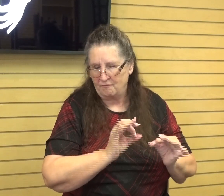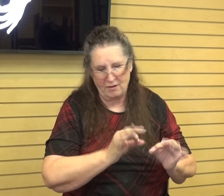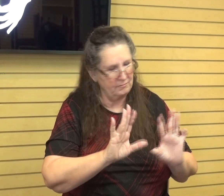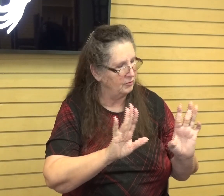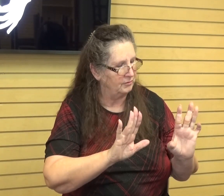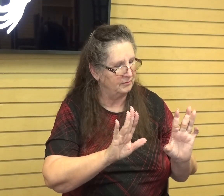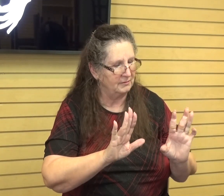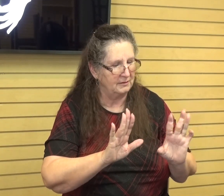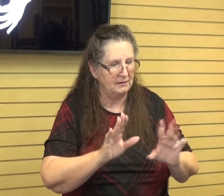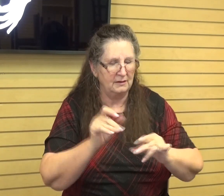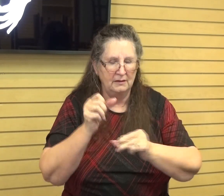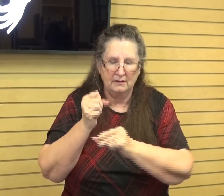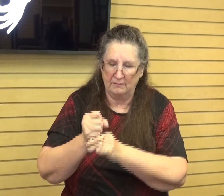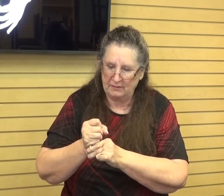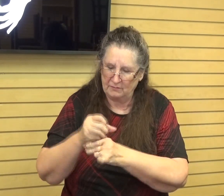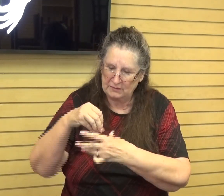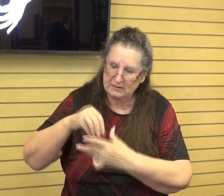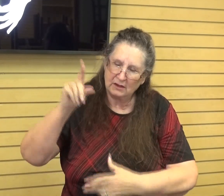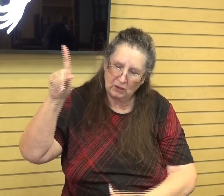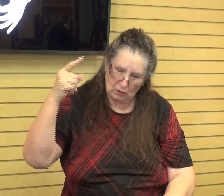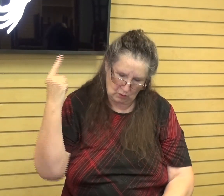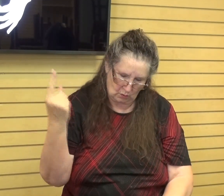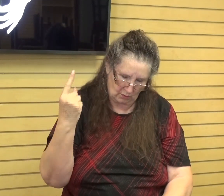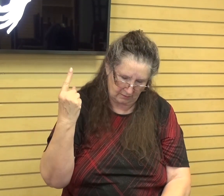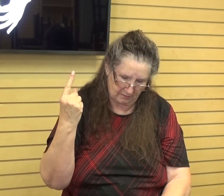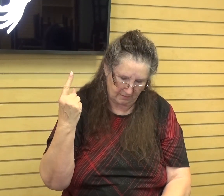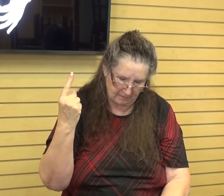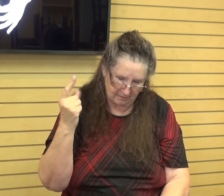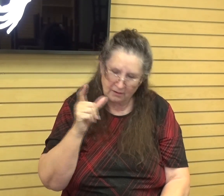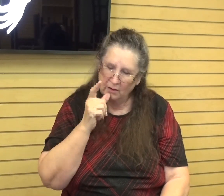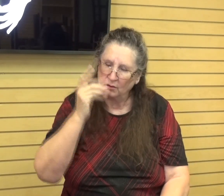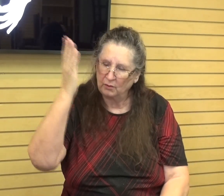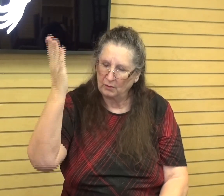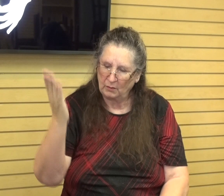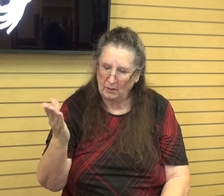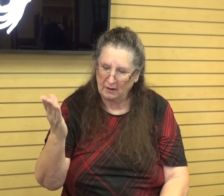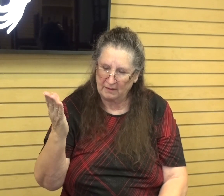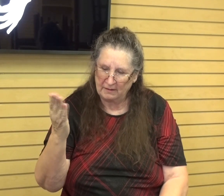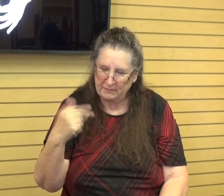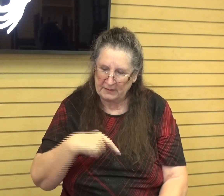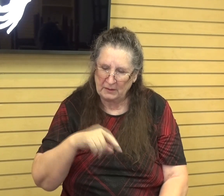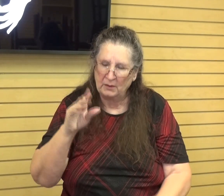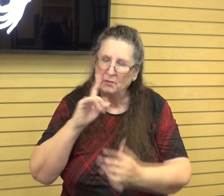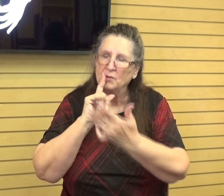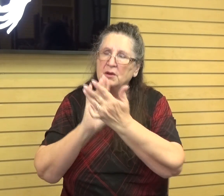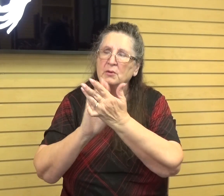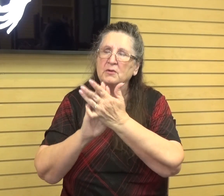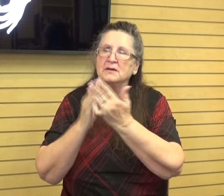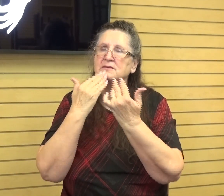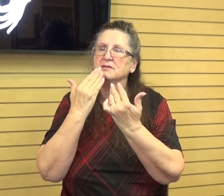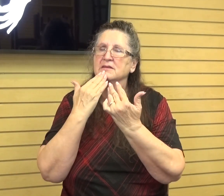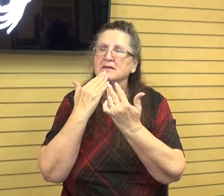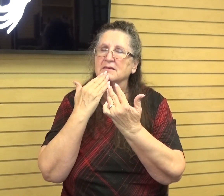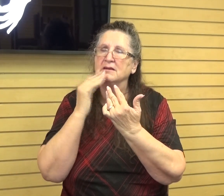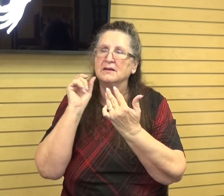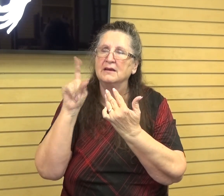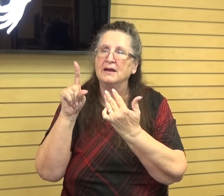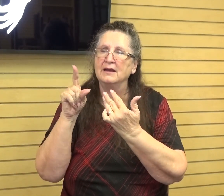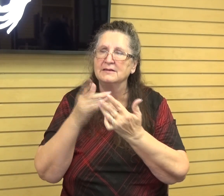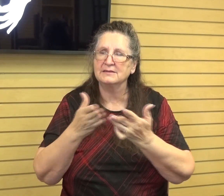really want to find confidence in you and who you are. And we just praise you and thank you. And we ask these things in Jesus'